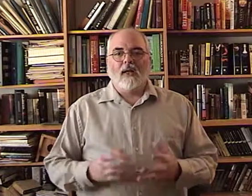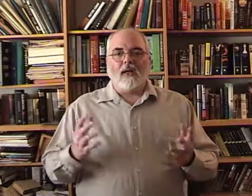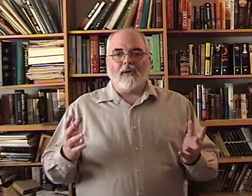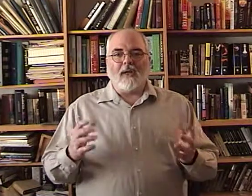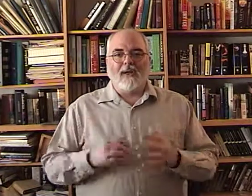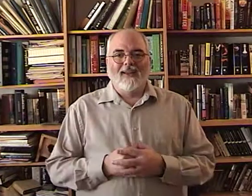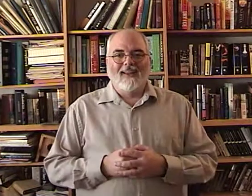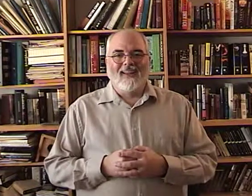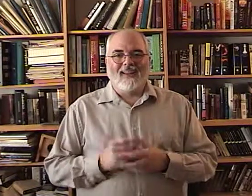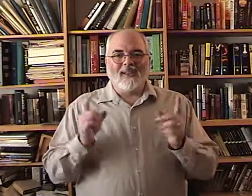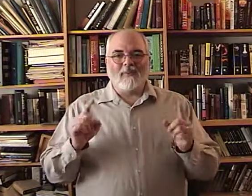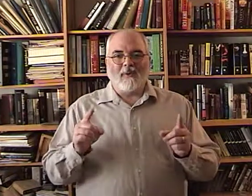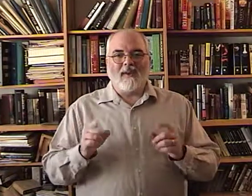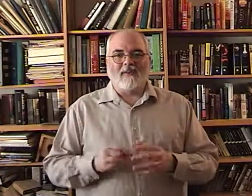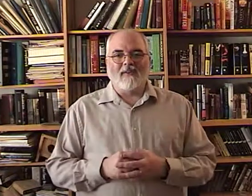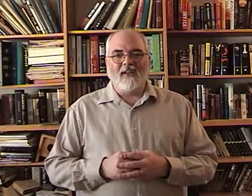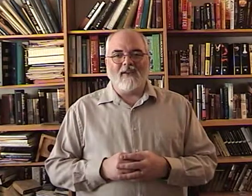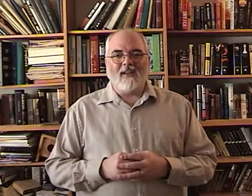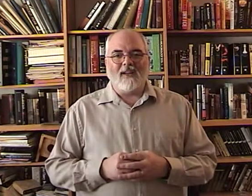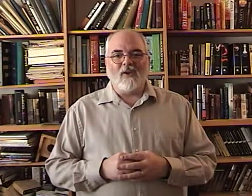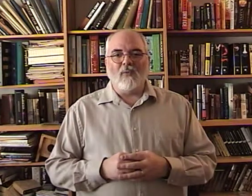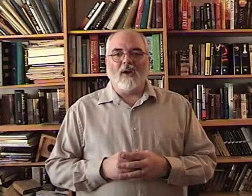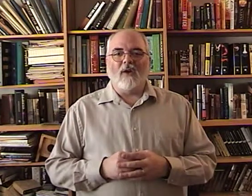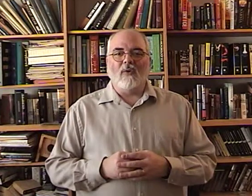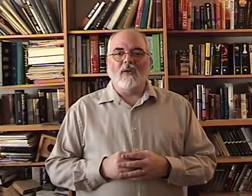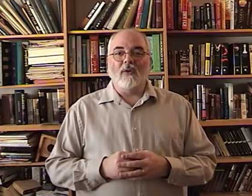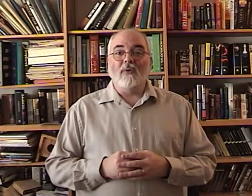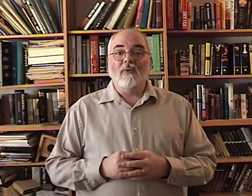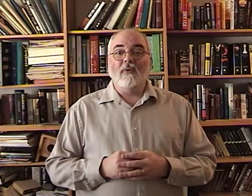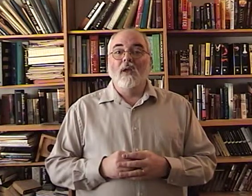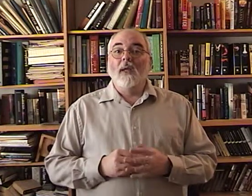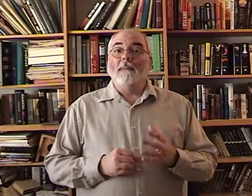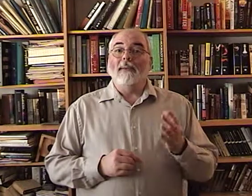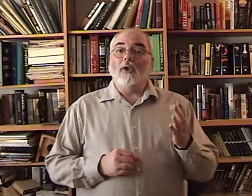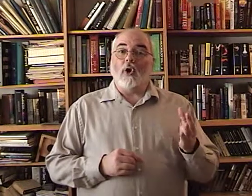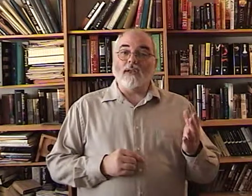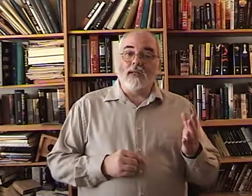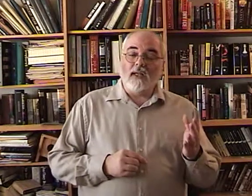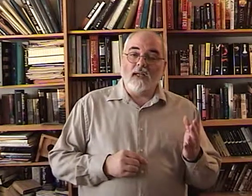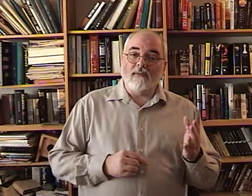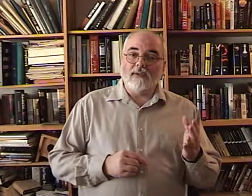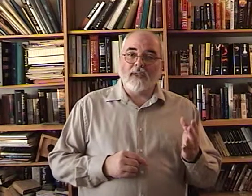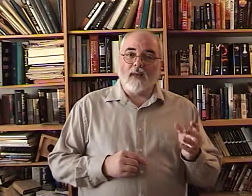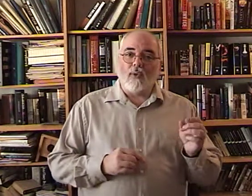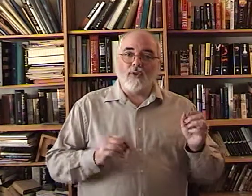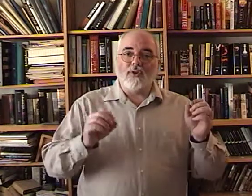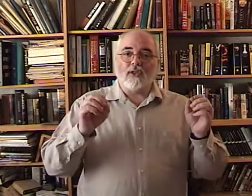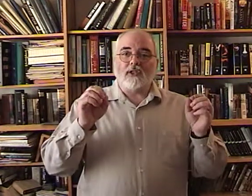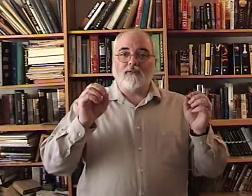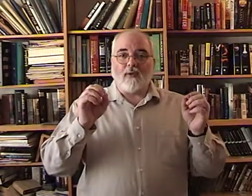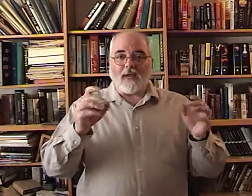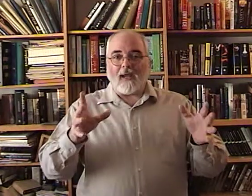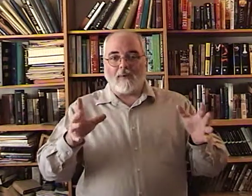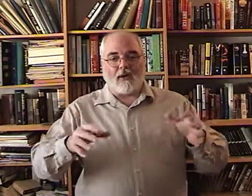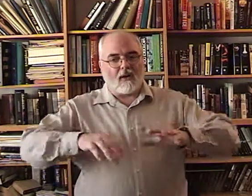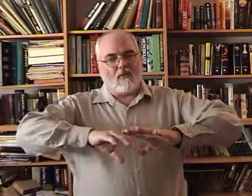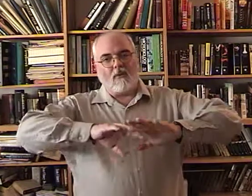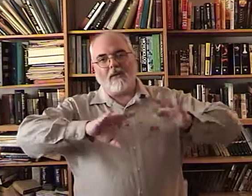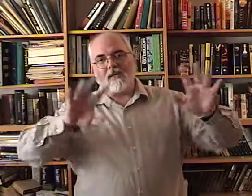Howdy! In this part of the DVD we are going to do Because He Lives and we're do just the vocabulary. There won't be any